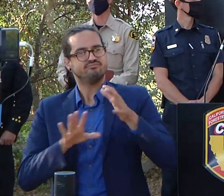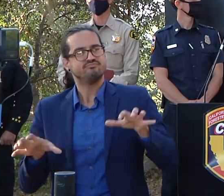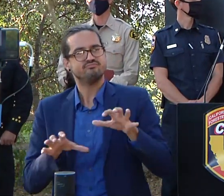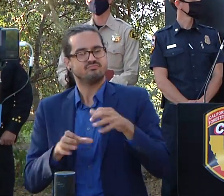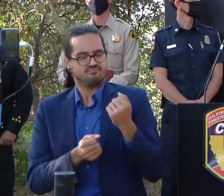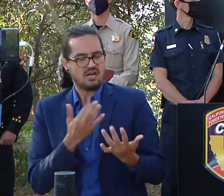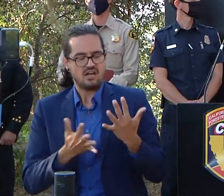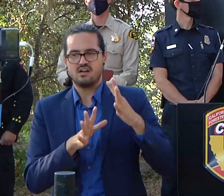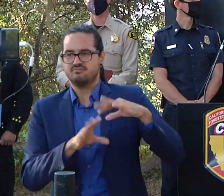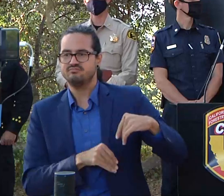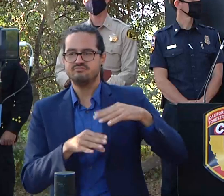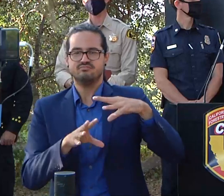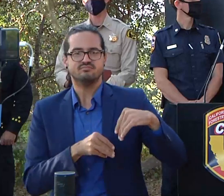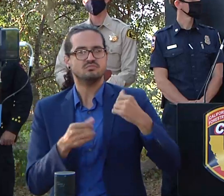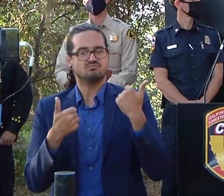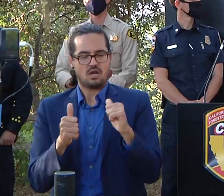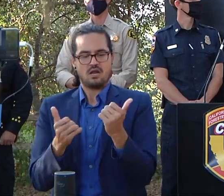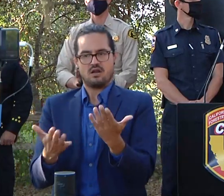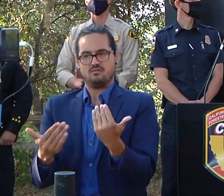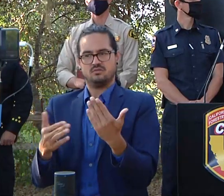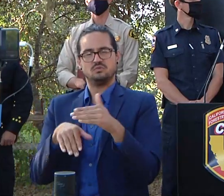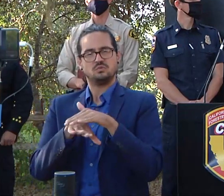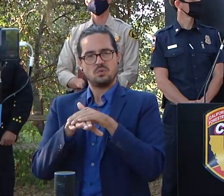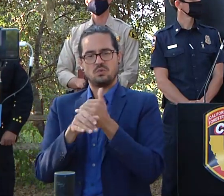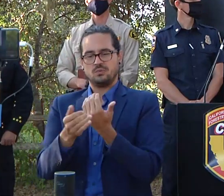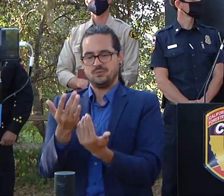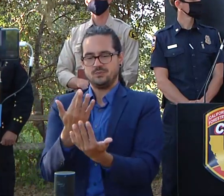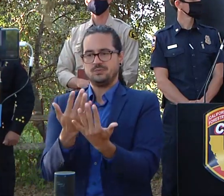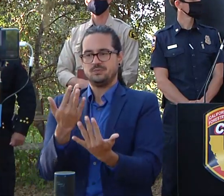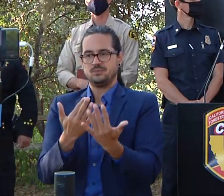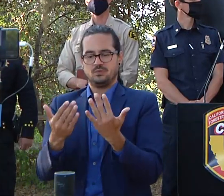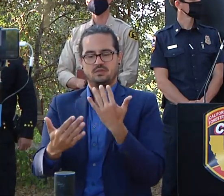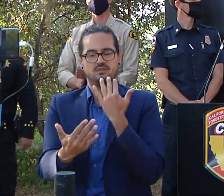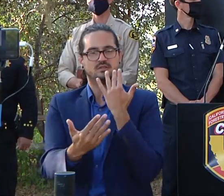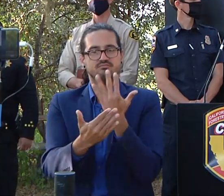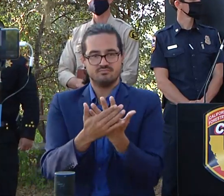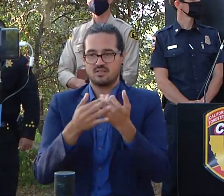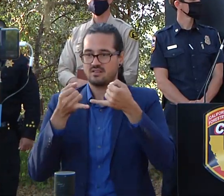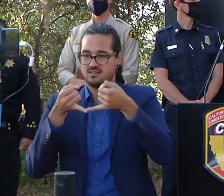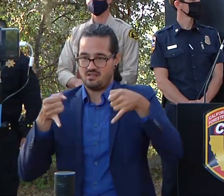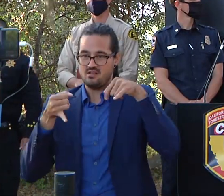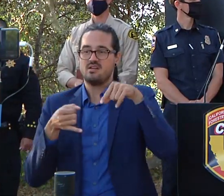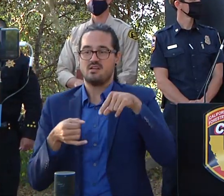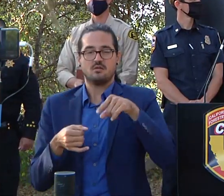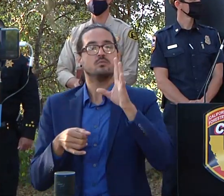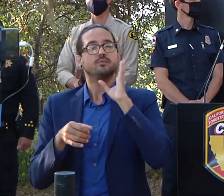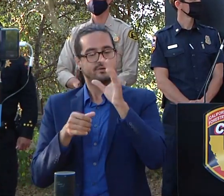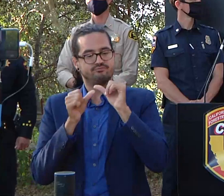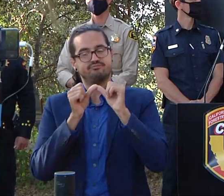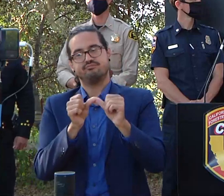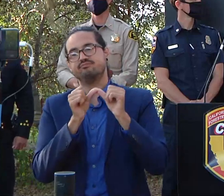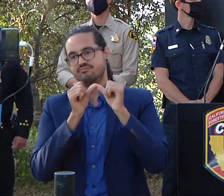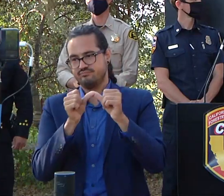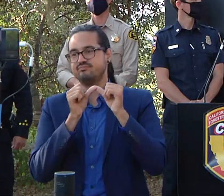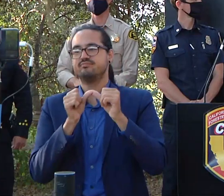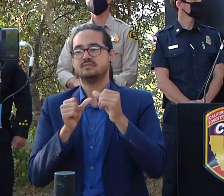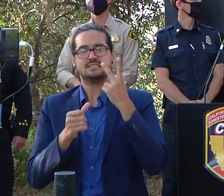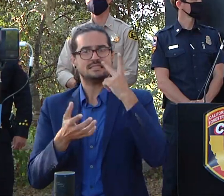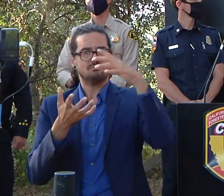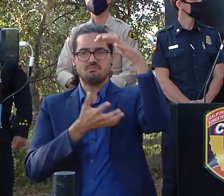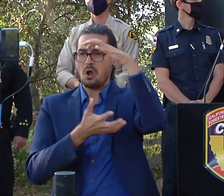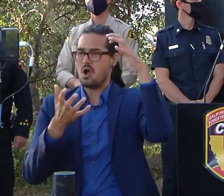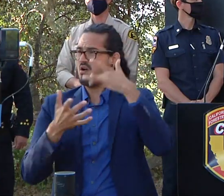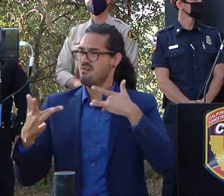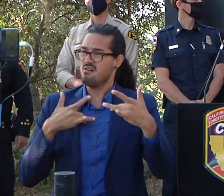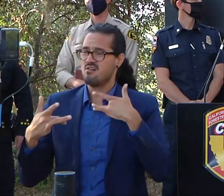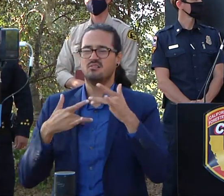slowly burning out doing exactly what we want it to do it's just going to be there for a little bit and uh and you it will be visible but what that does it